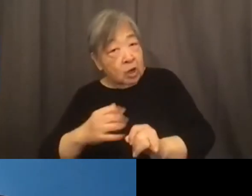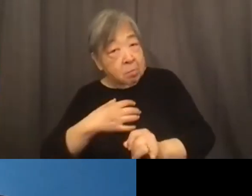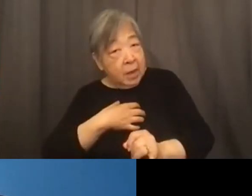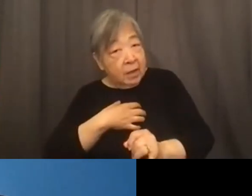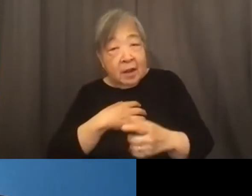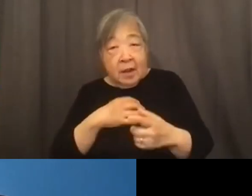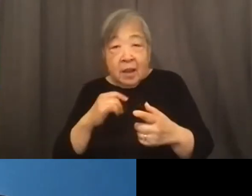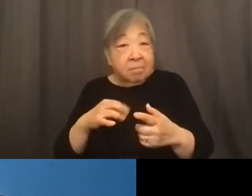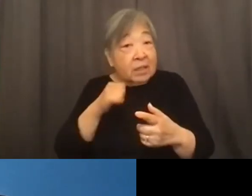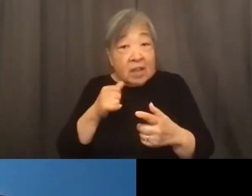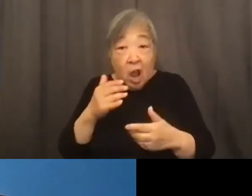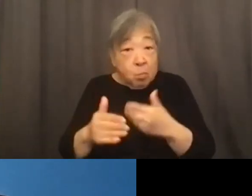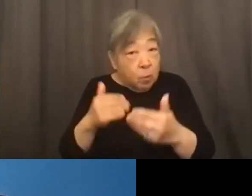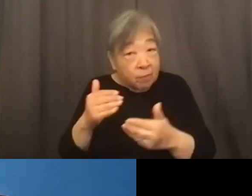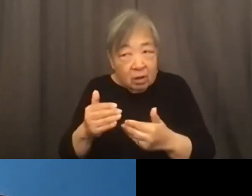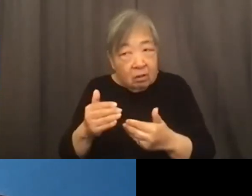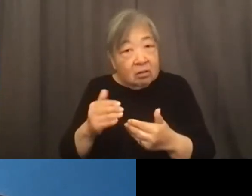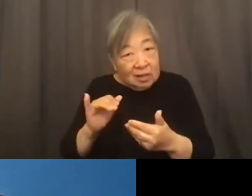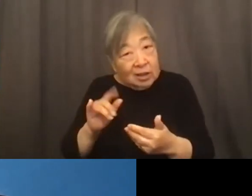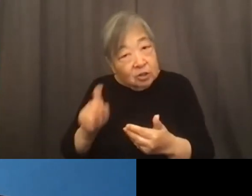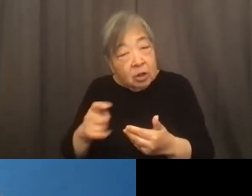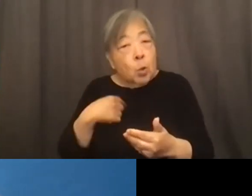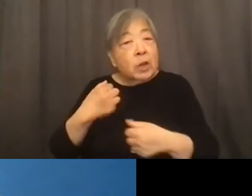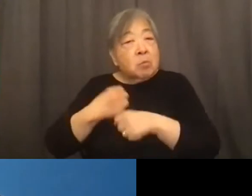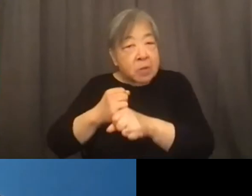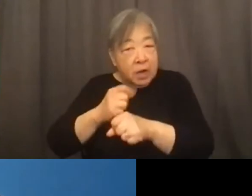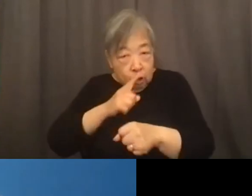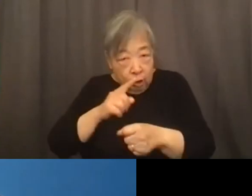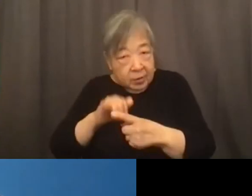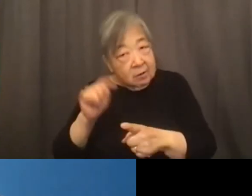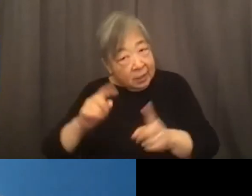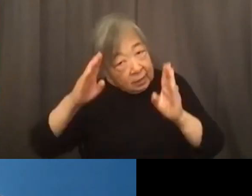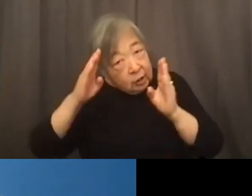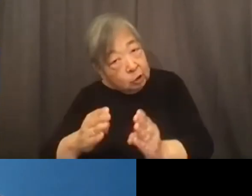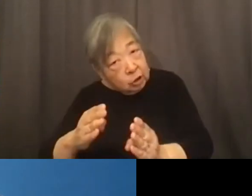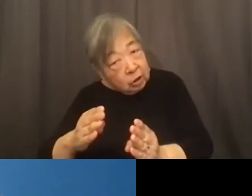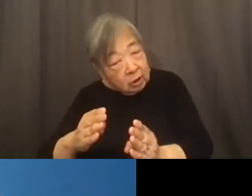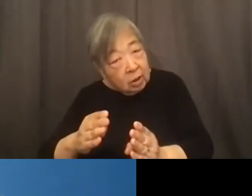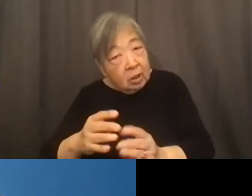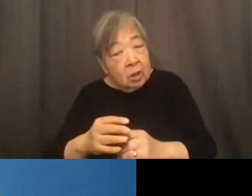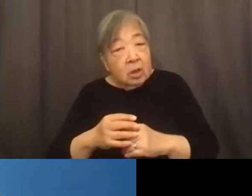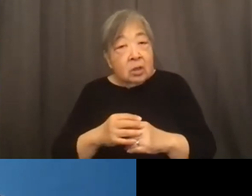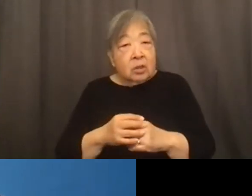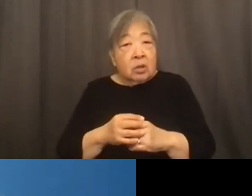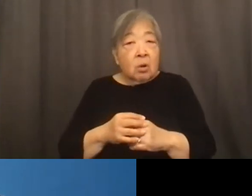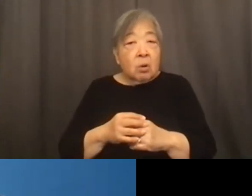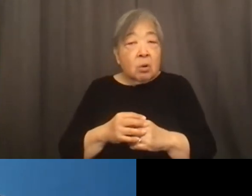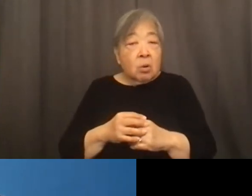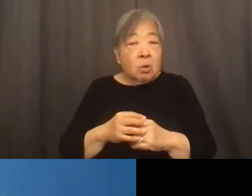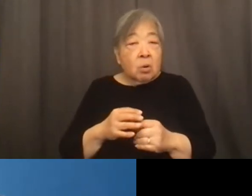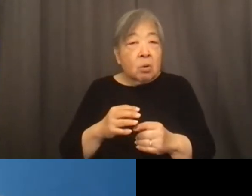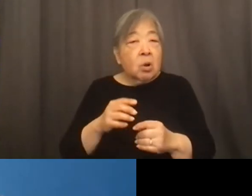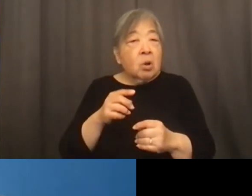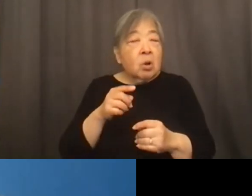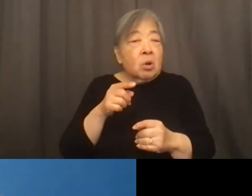moving along the way it should be we can make sure that it gets attention so you can typically look